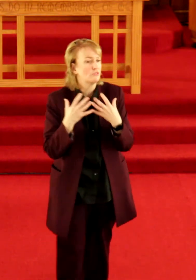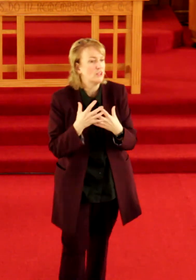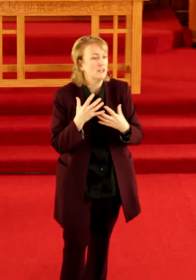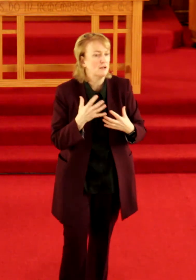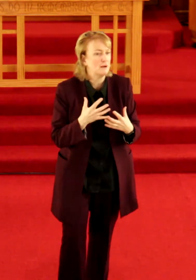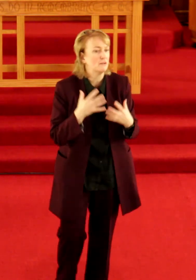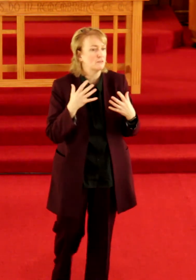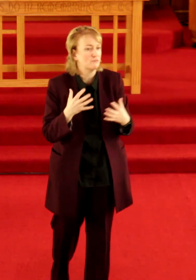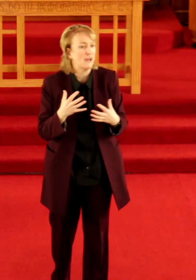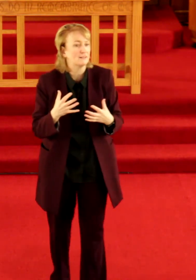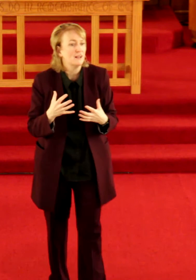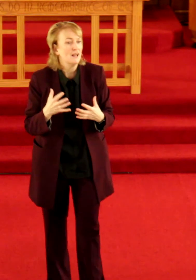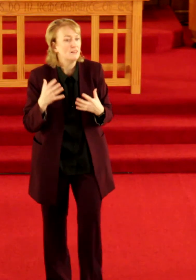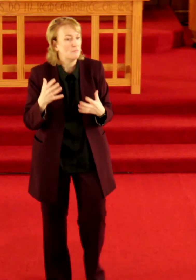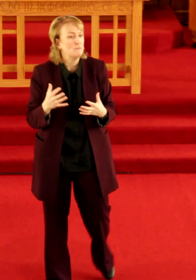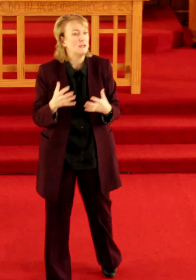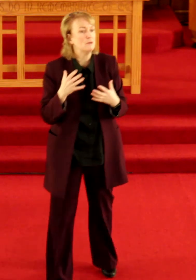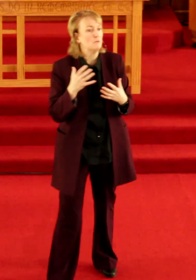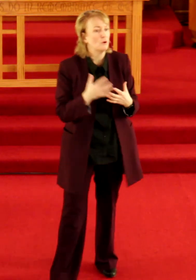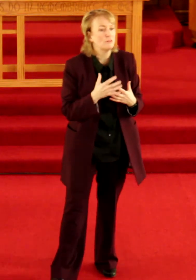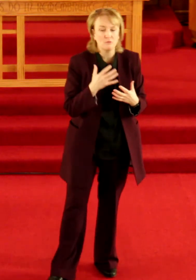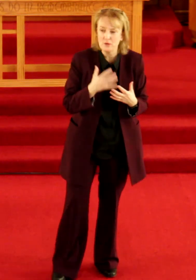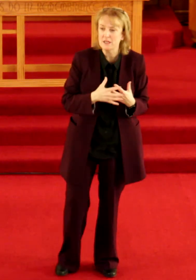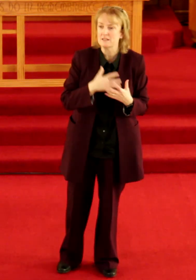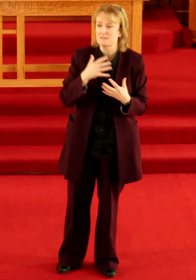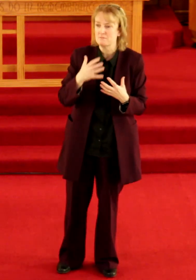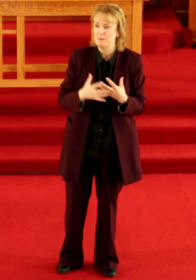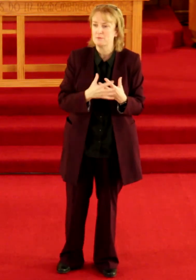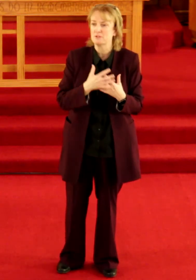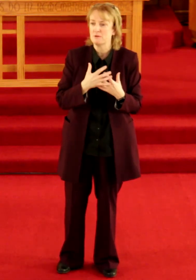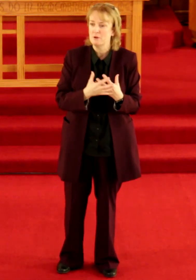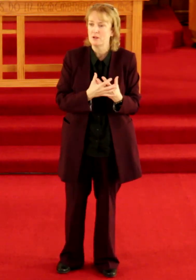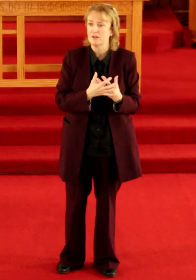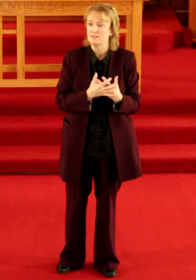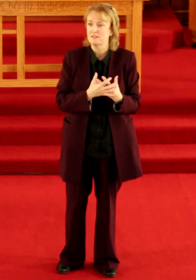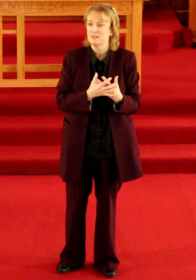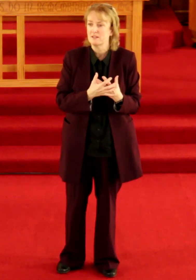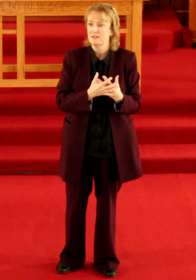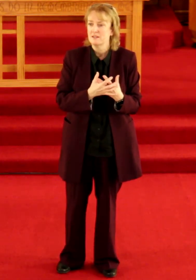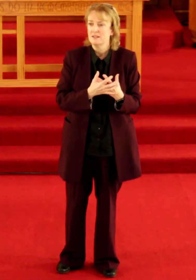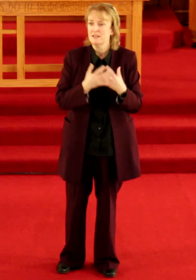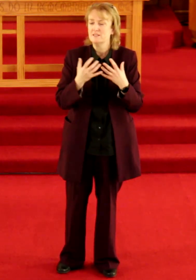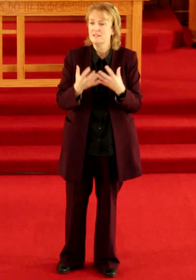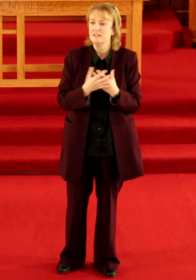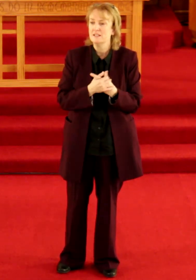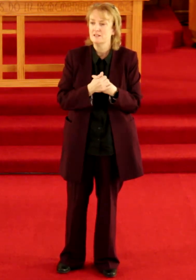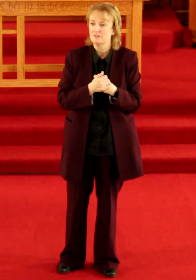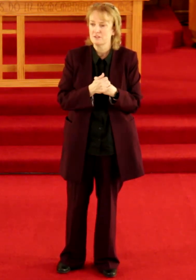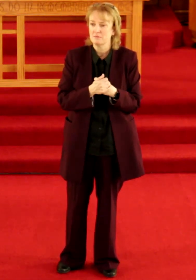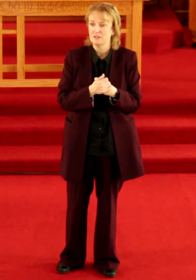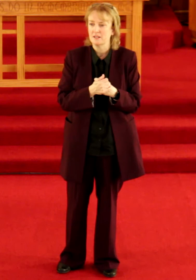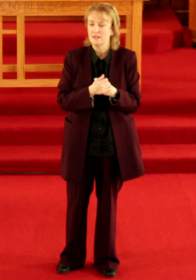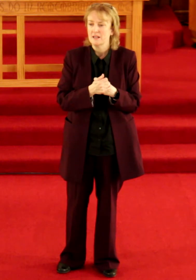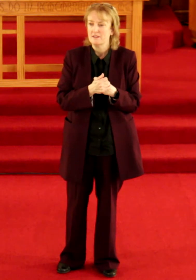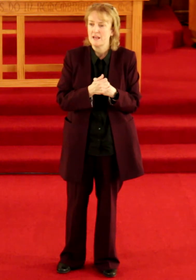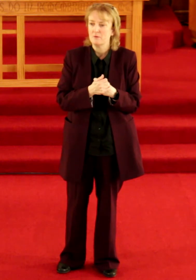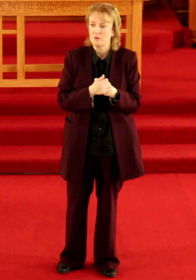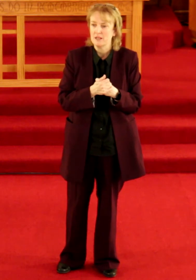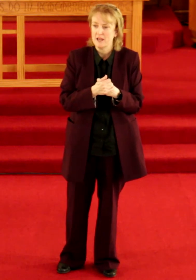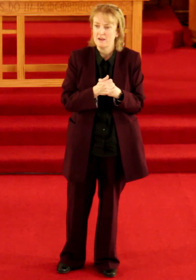think about the fact that maybe one of the weakest members among us is in need of something that we have